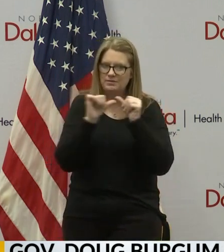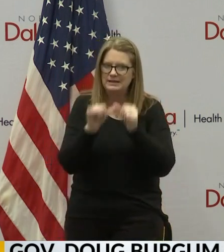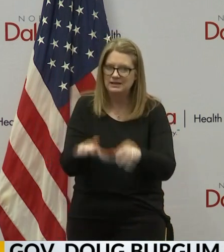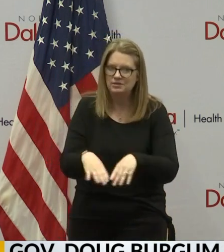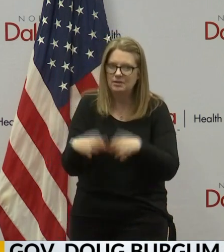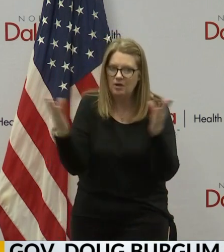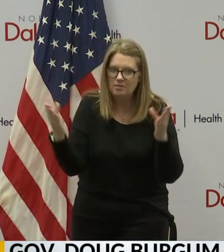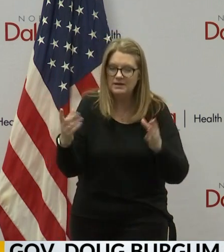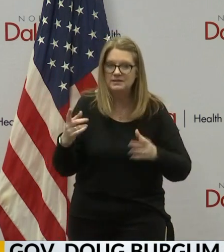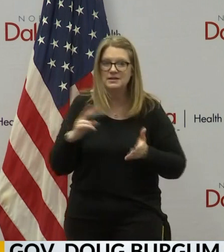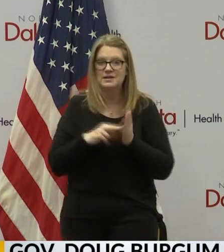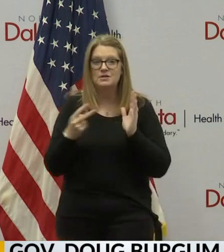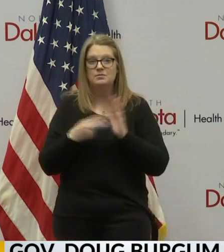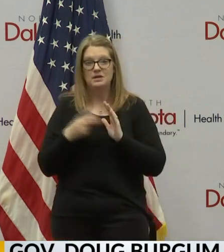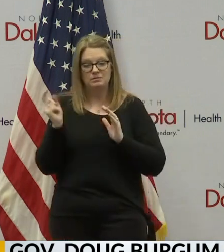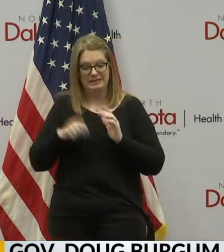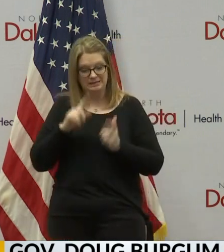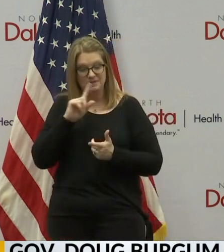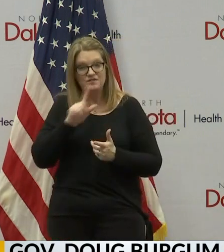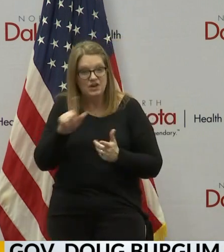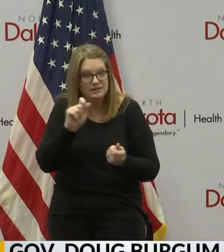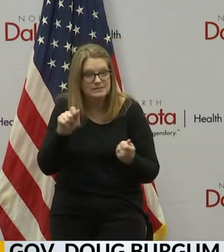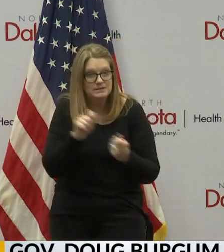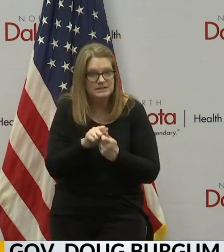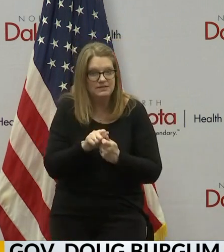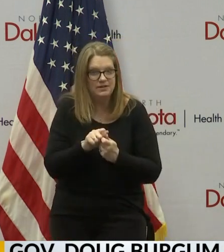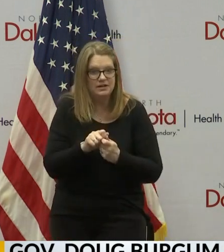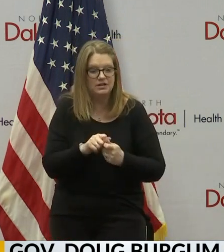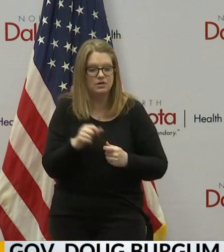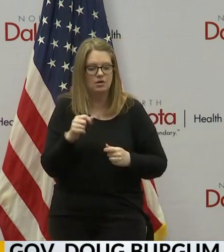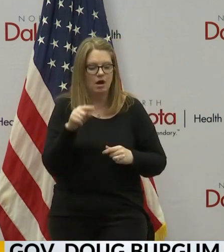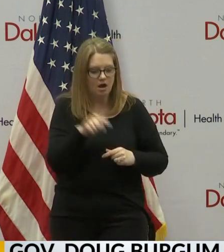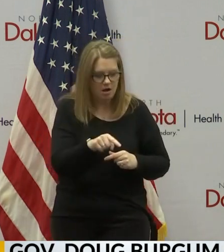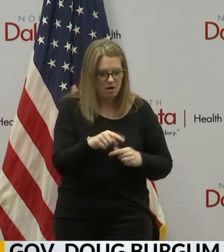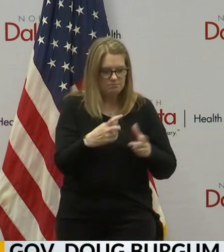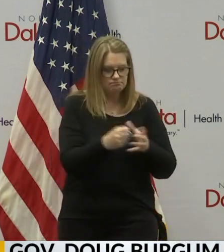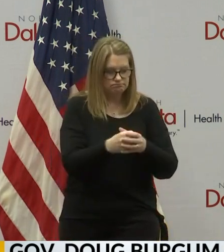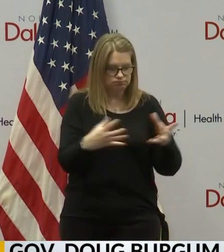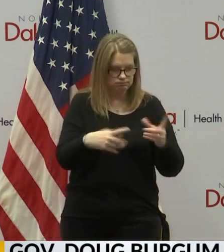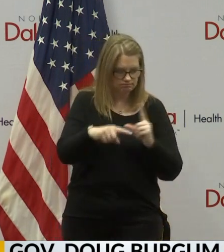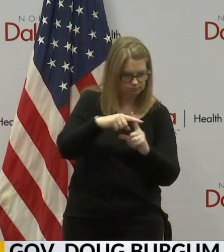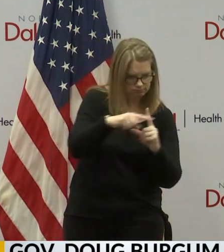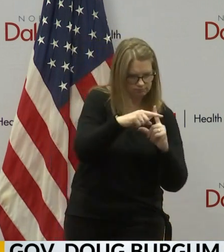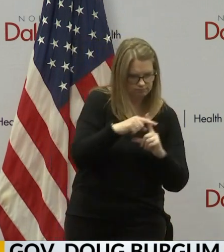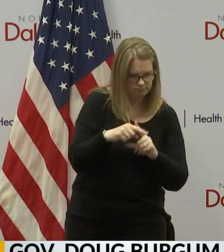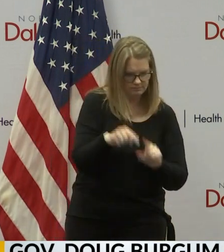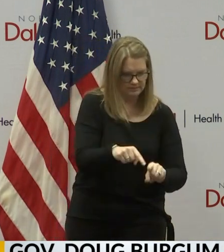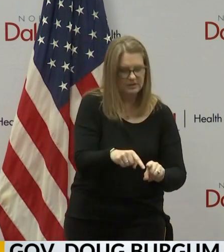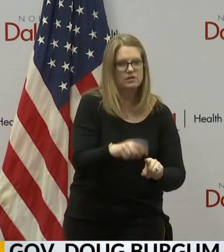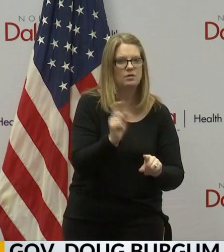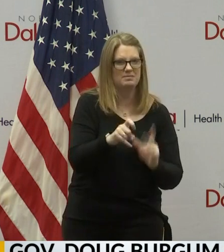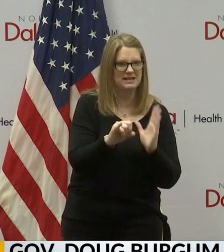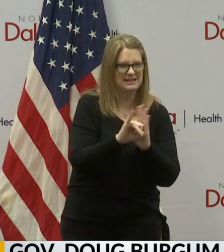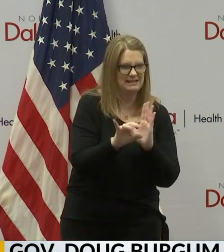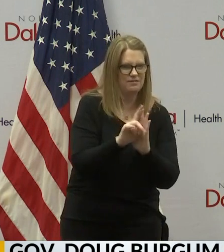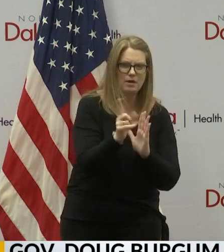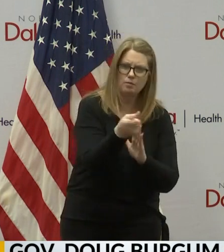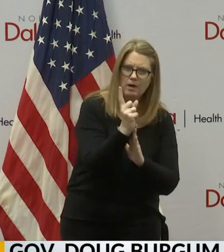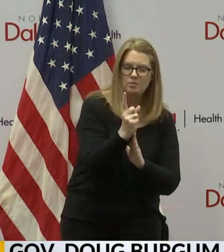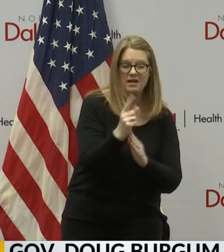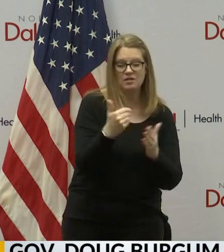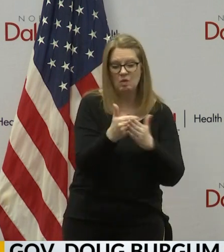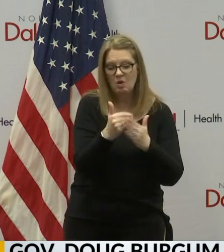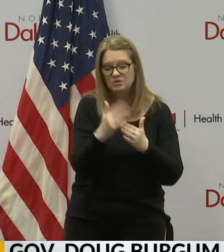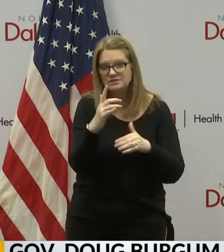that we come in and we make sure that we identify those positives those who have had close contacts with positives